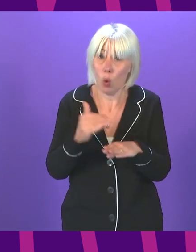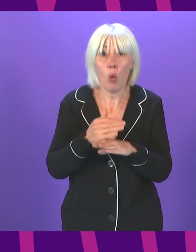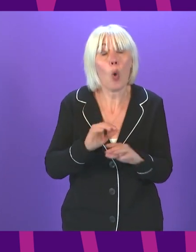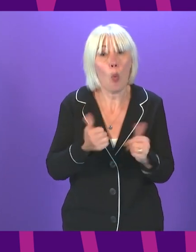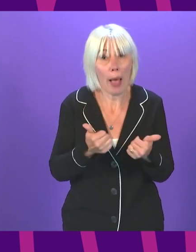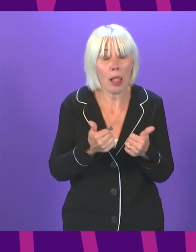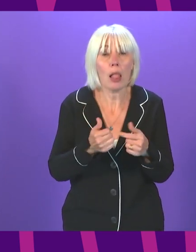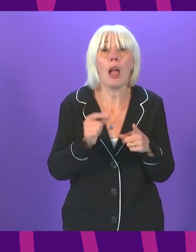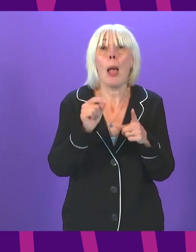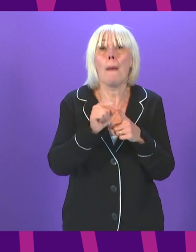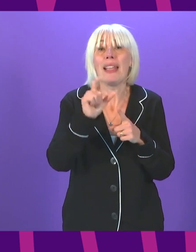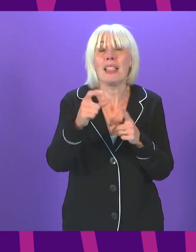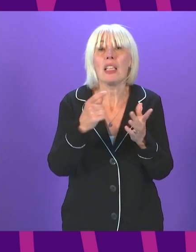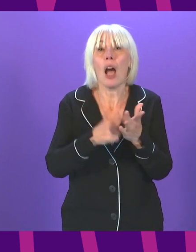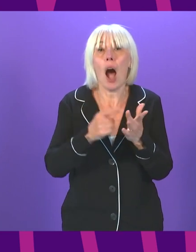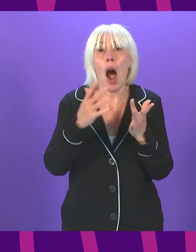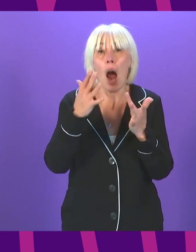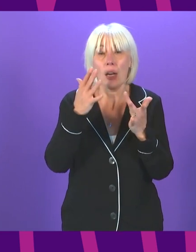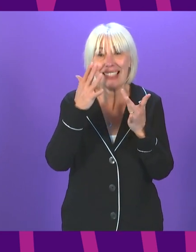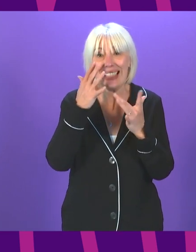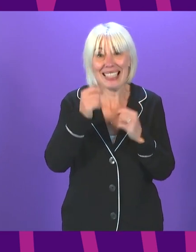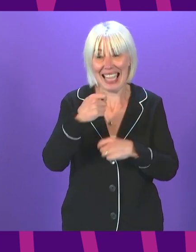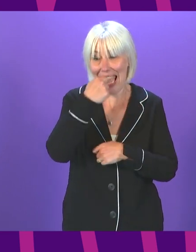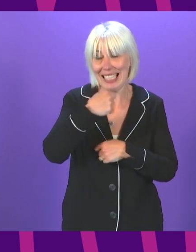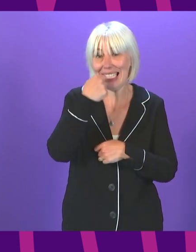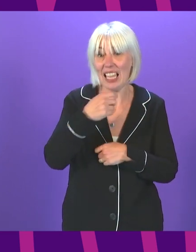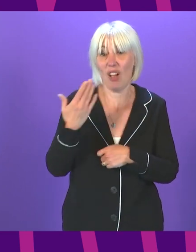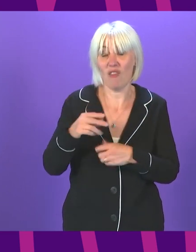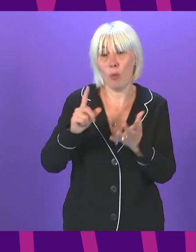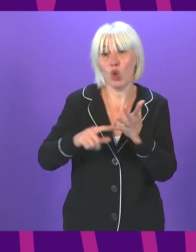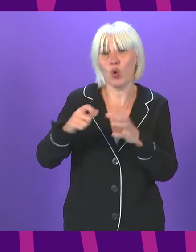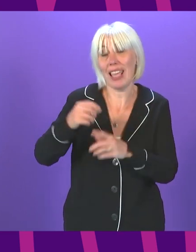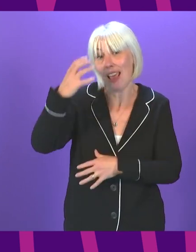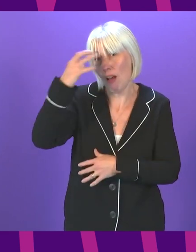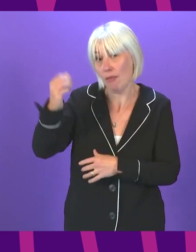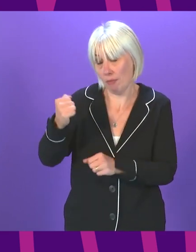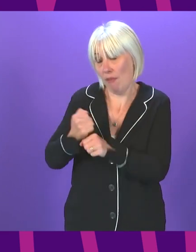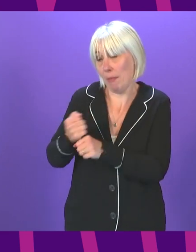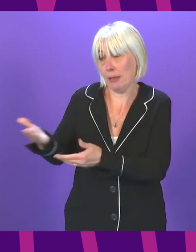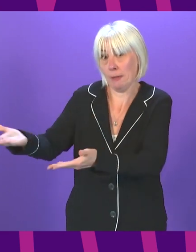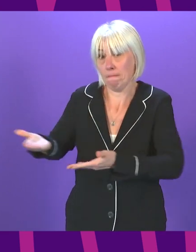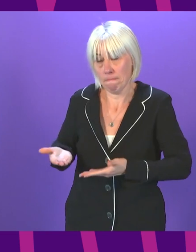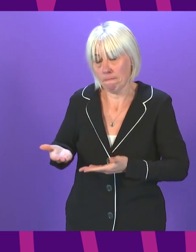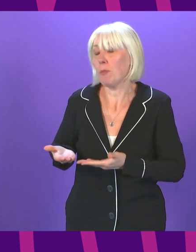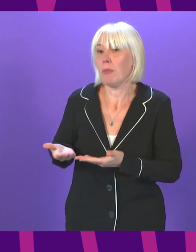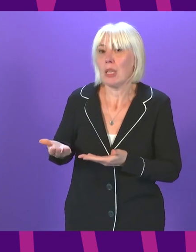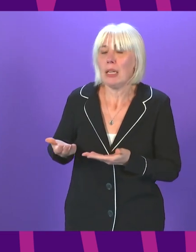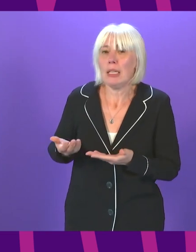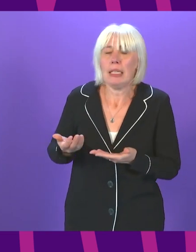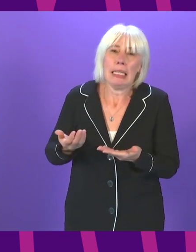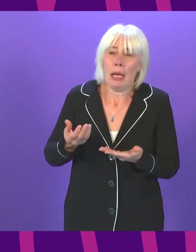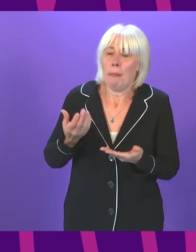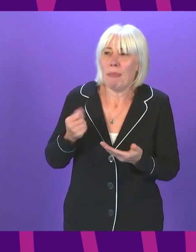PCR test kits actually come via the UK government. They have been received. There have been some